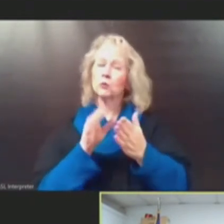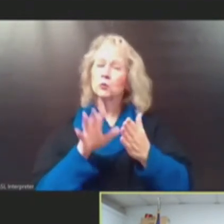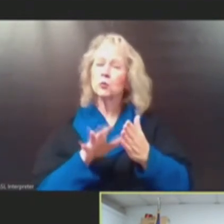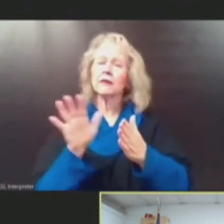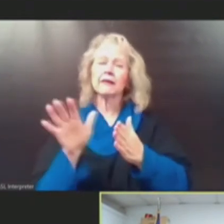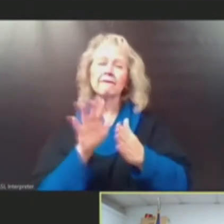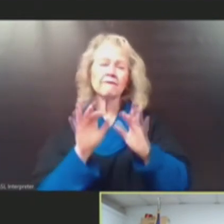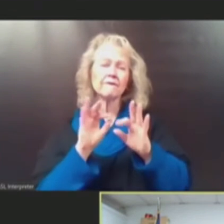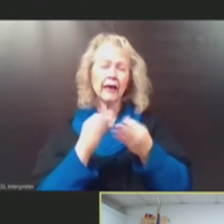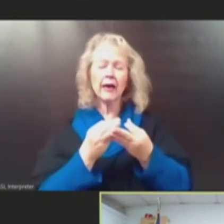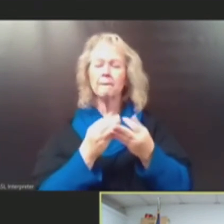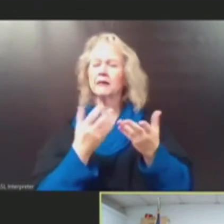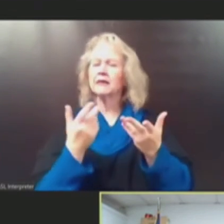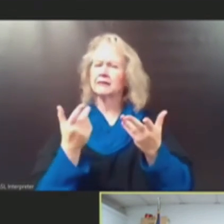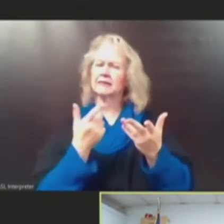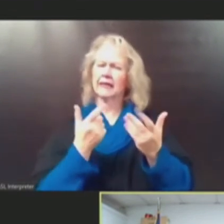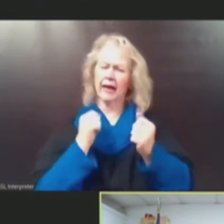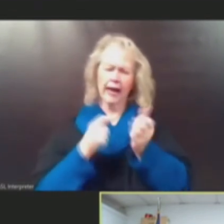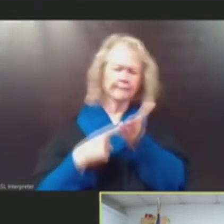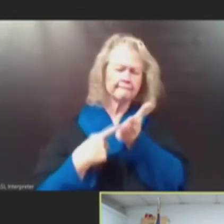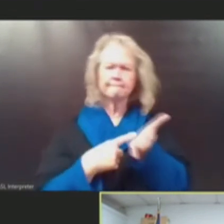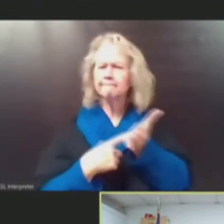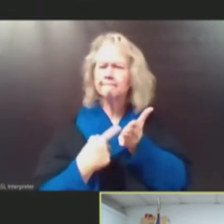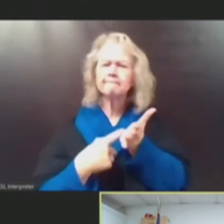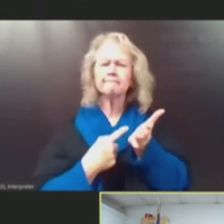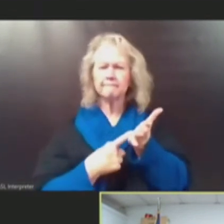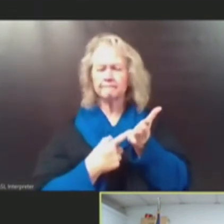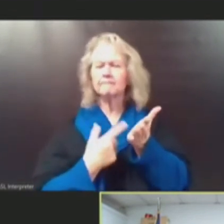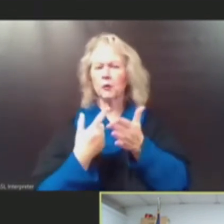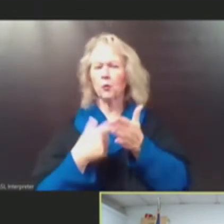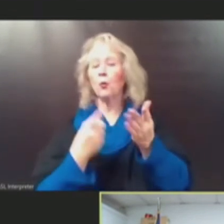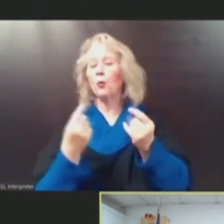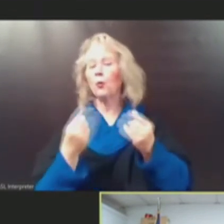have the discourse and, and the conversations moving forward.